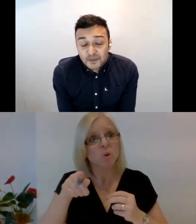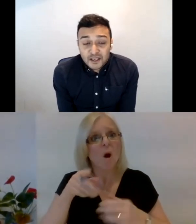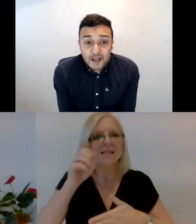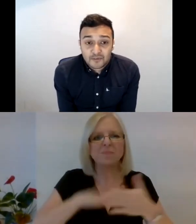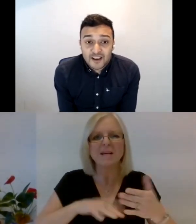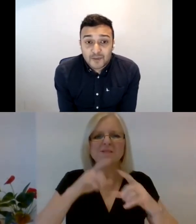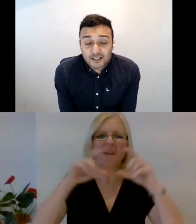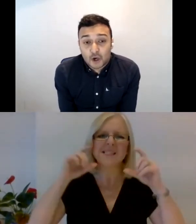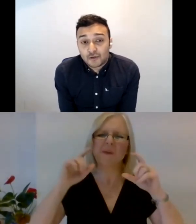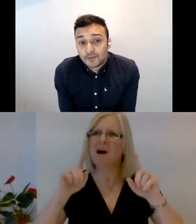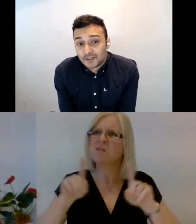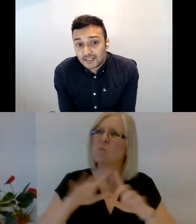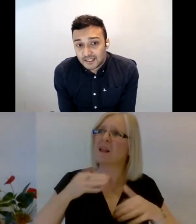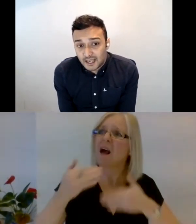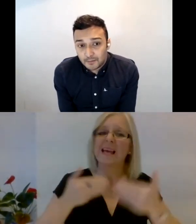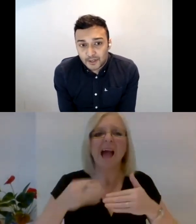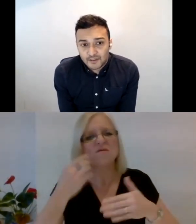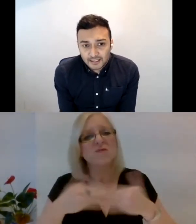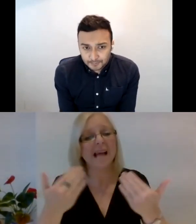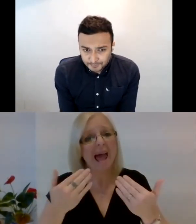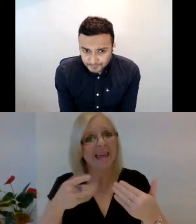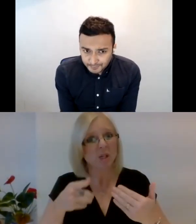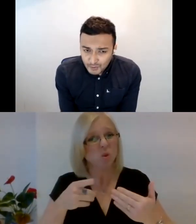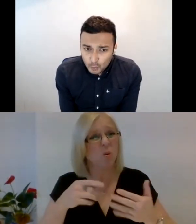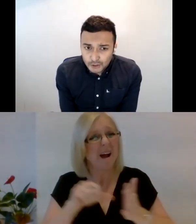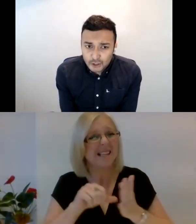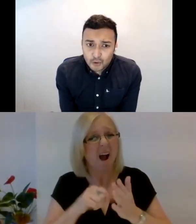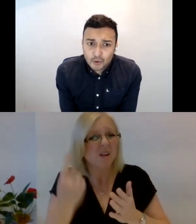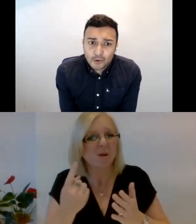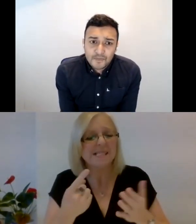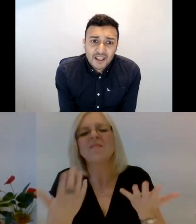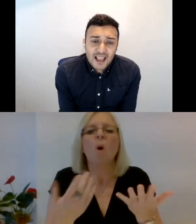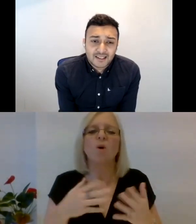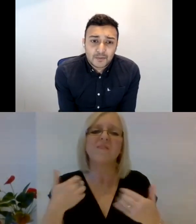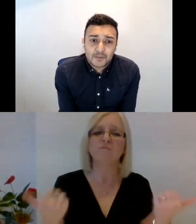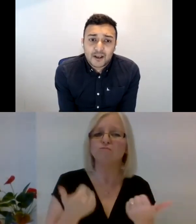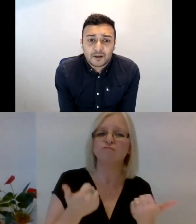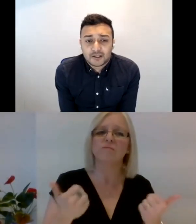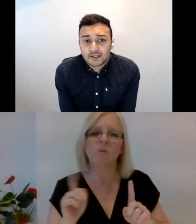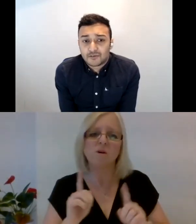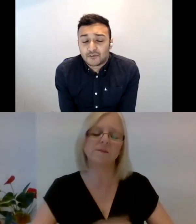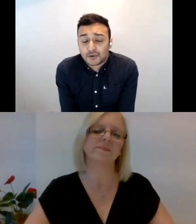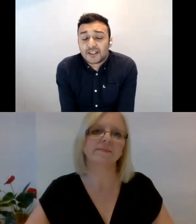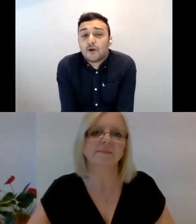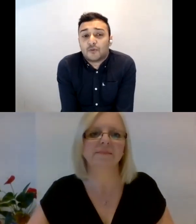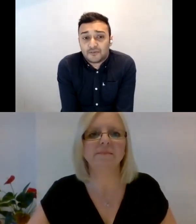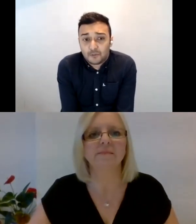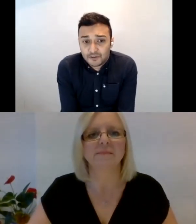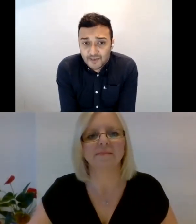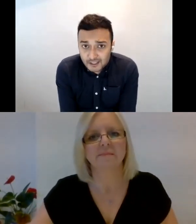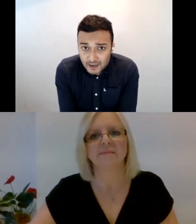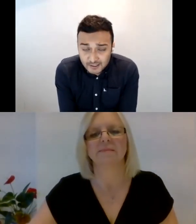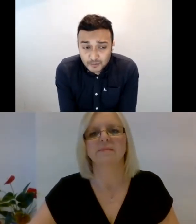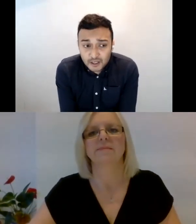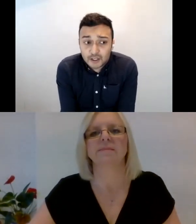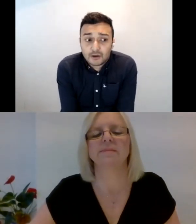The, um, face masks are contributing to that, but I think what's your experience yourself with,